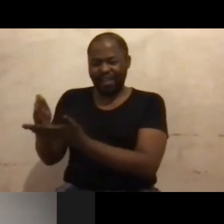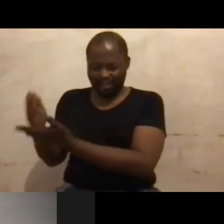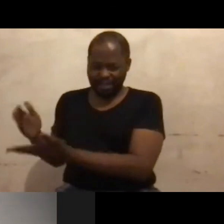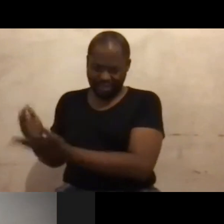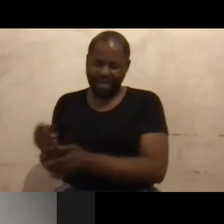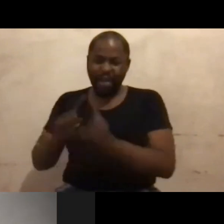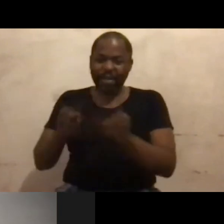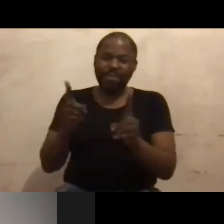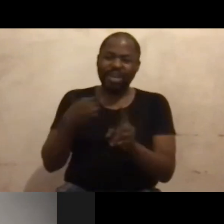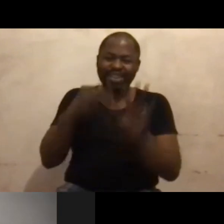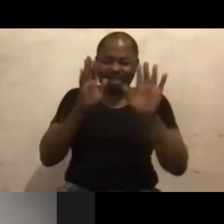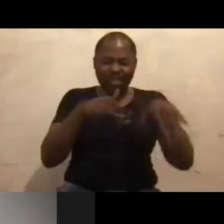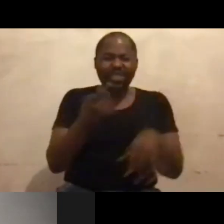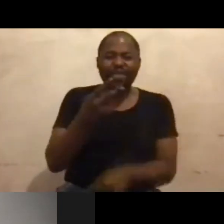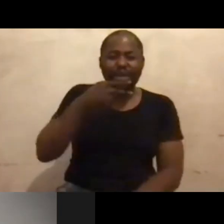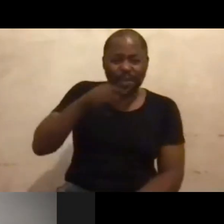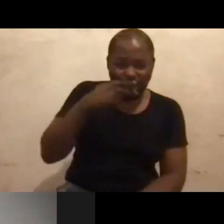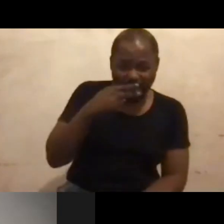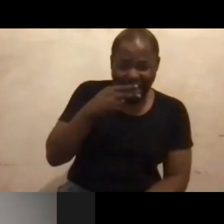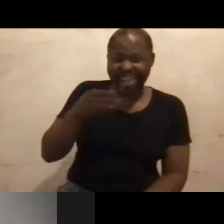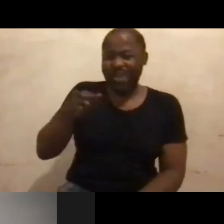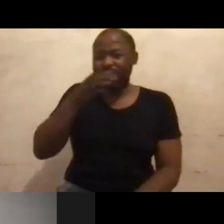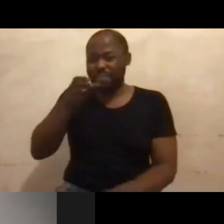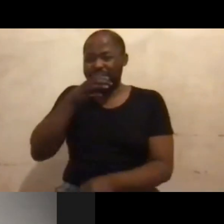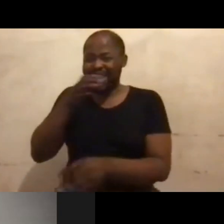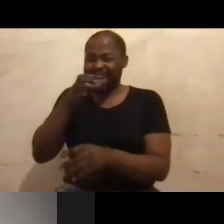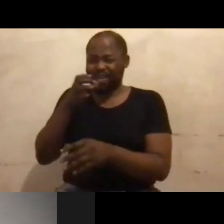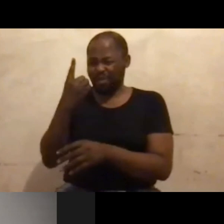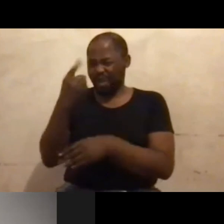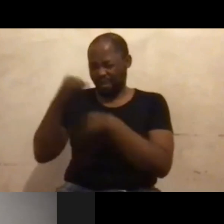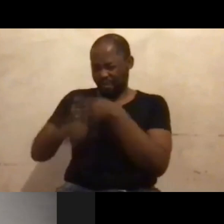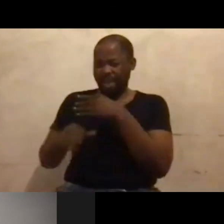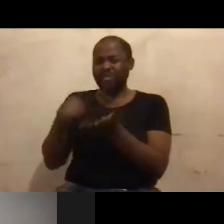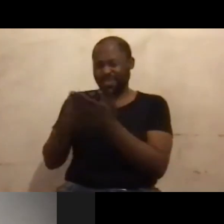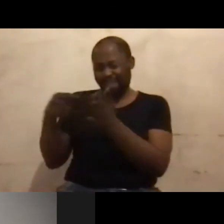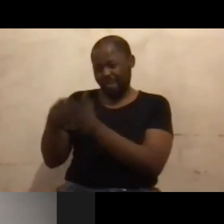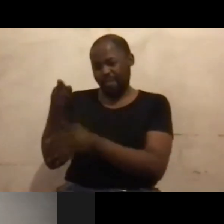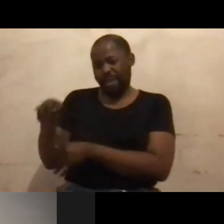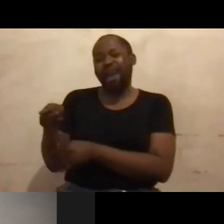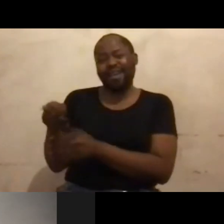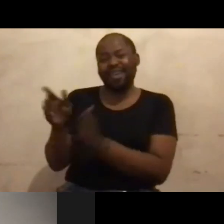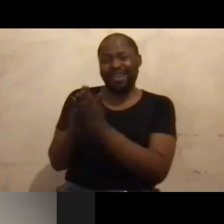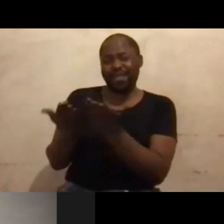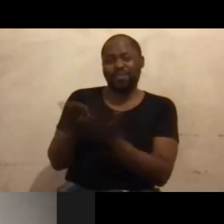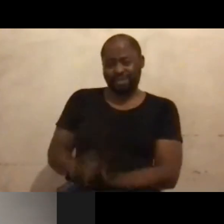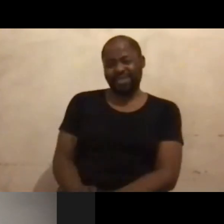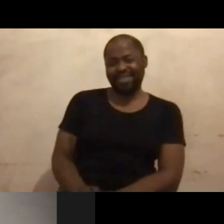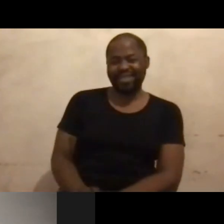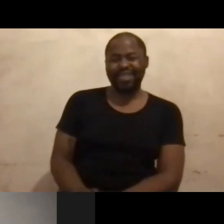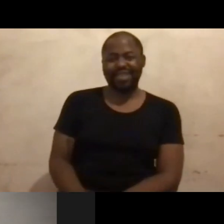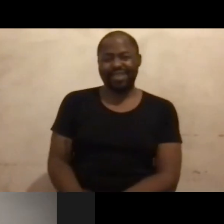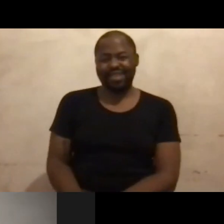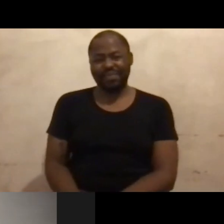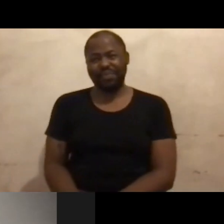the cigarettes and the beers for the next month, you can afford the book. So please. It's a book